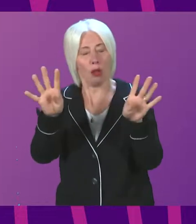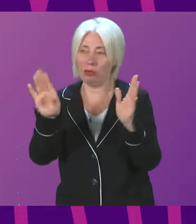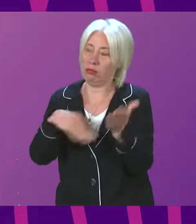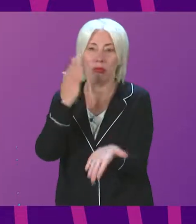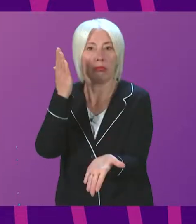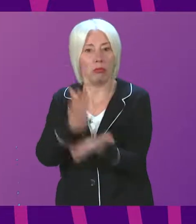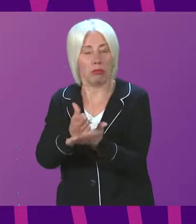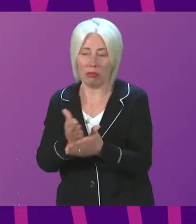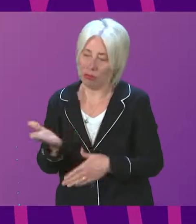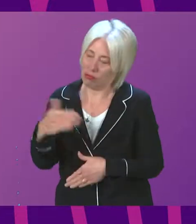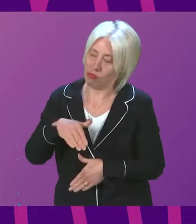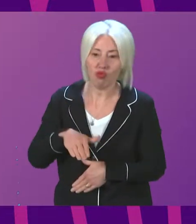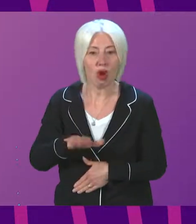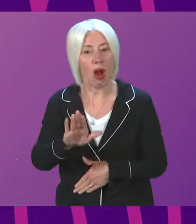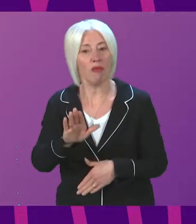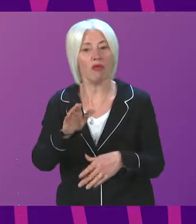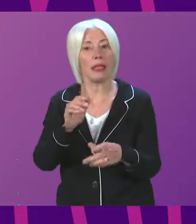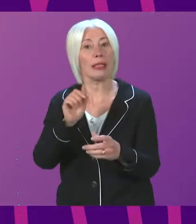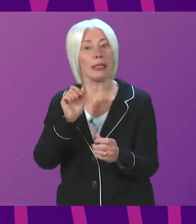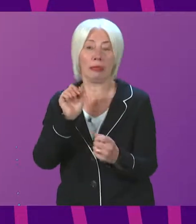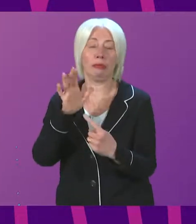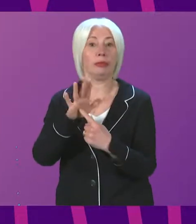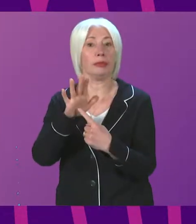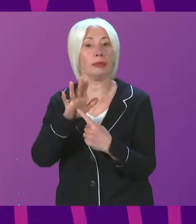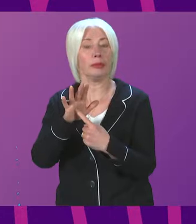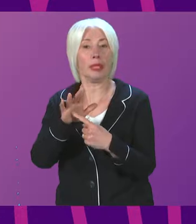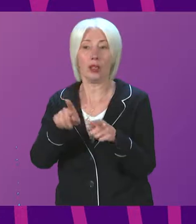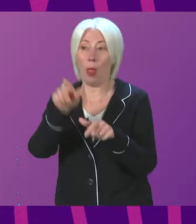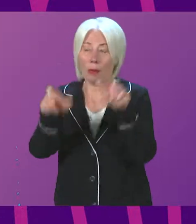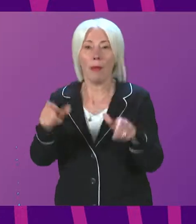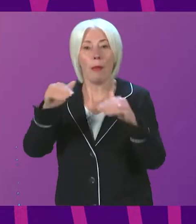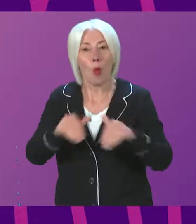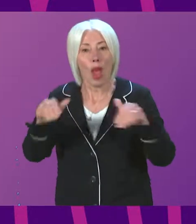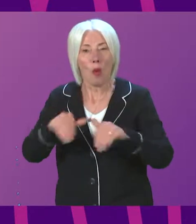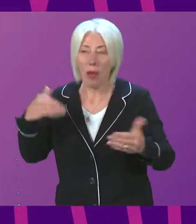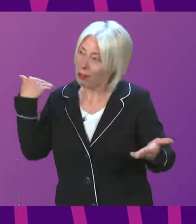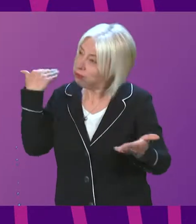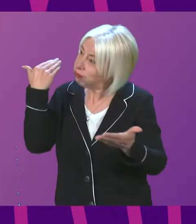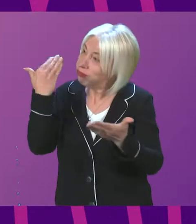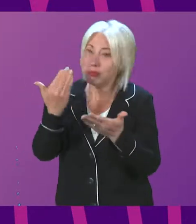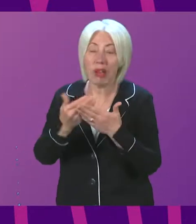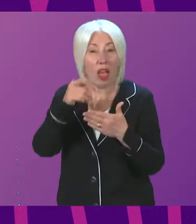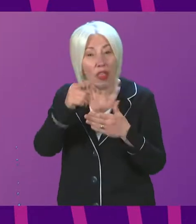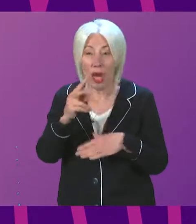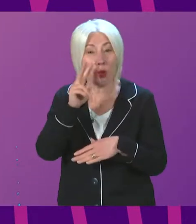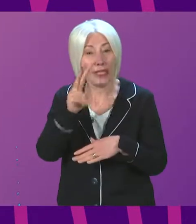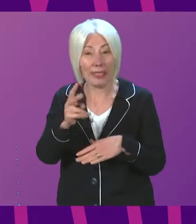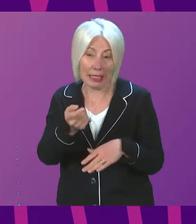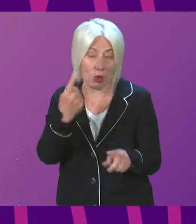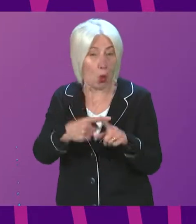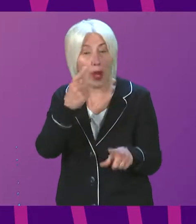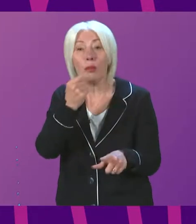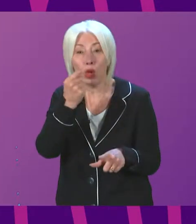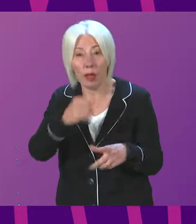that that recovery happens, and as part of that, that those waiting the longest for treatment are seen as quickly as possible.